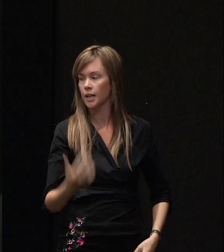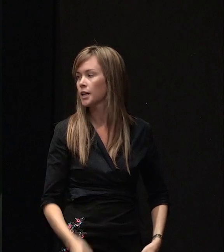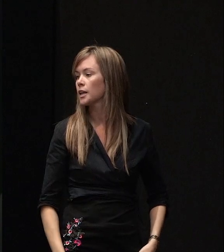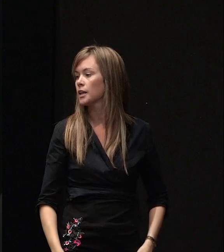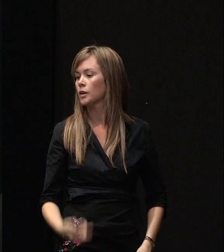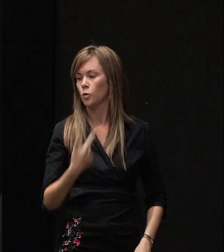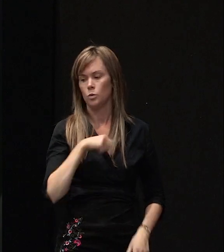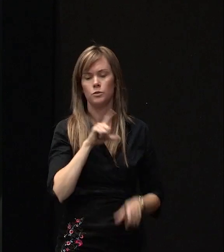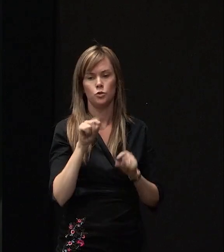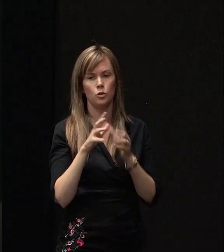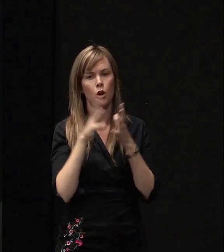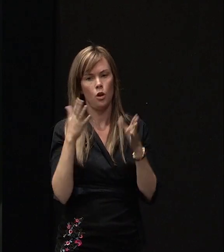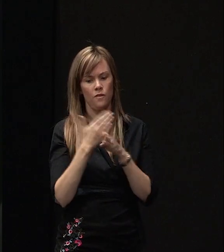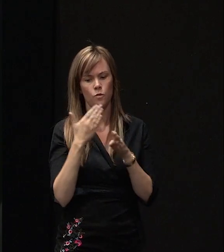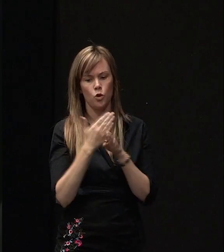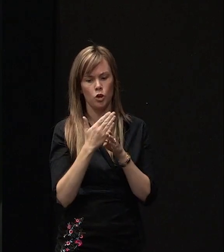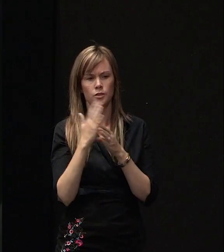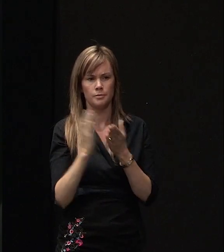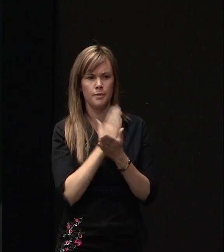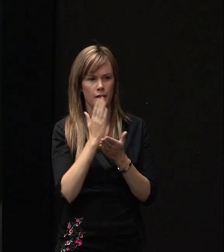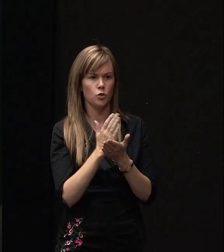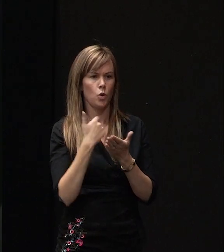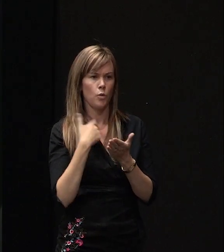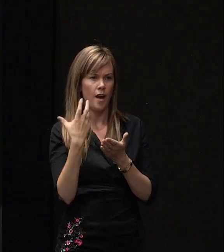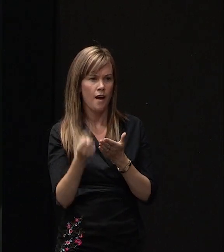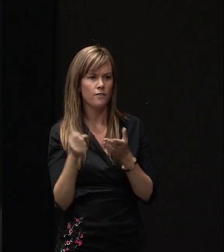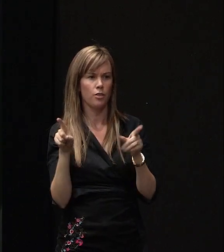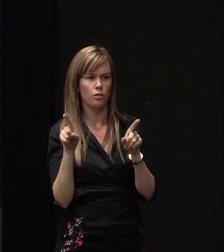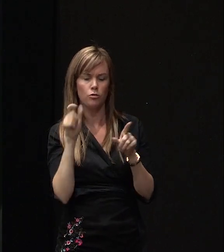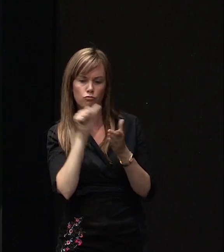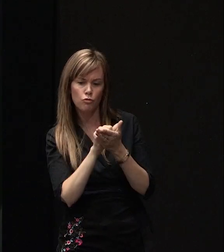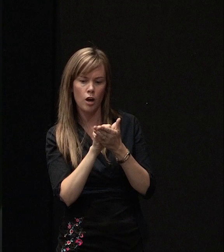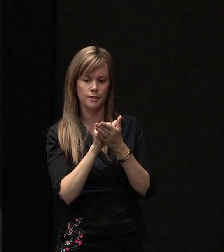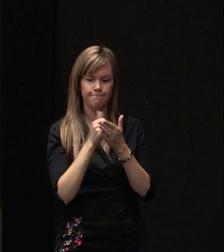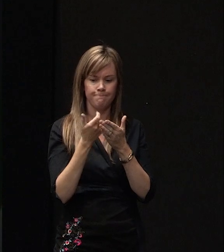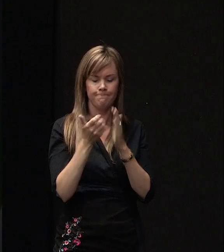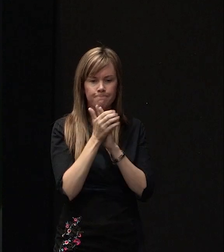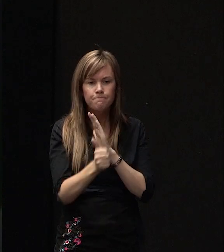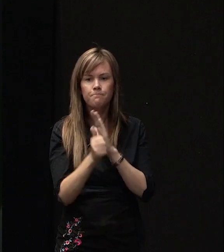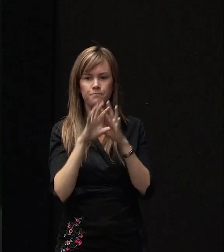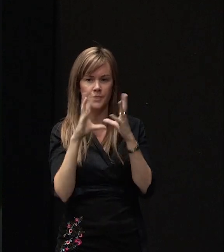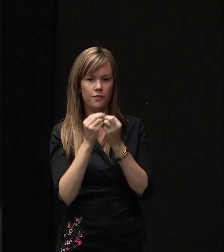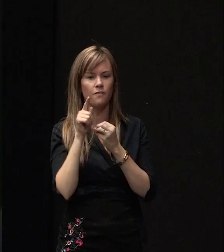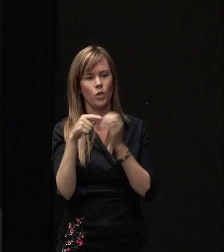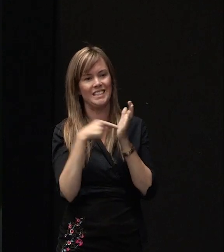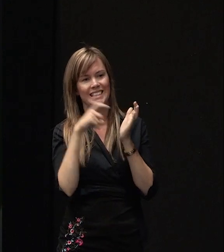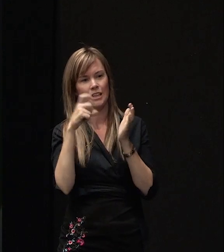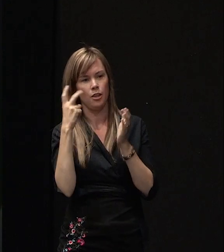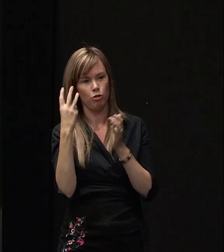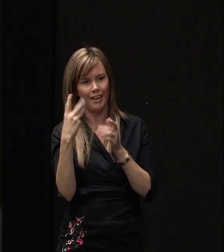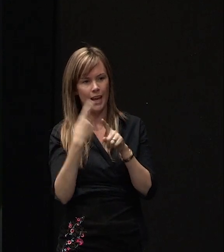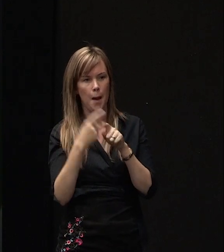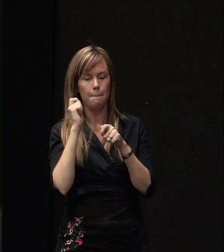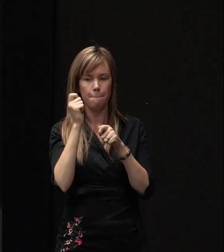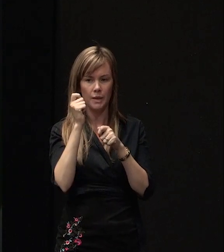We've been doing a lot of work making sure we've got the right level of capacity and the right solutions, particularly for the TC3 and Hill properties. And we've obviously had to